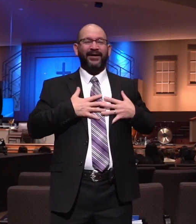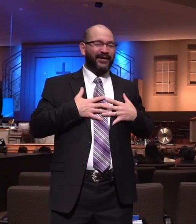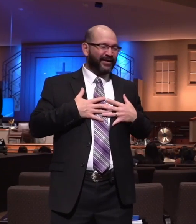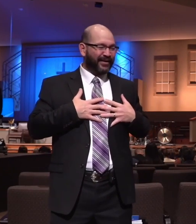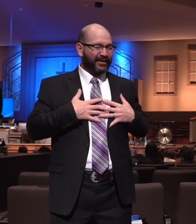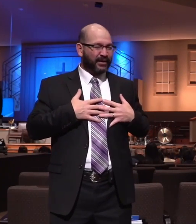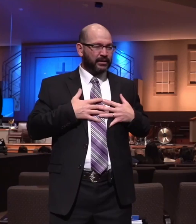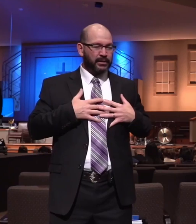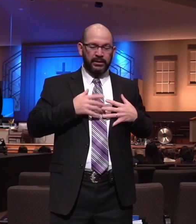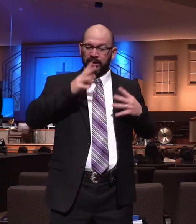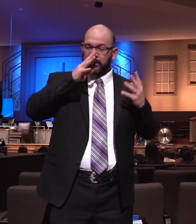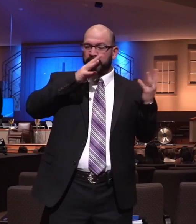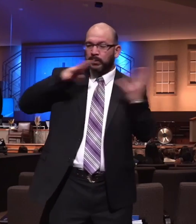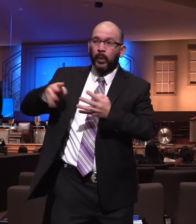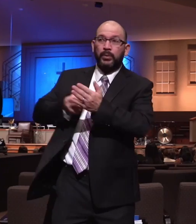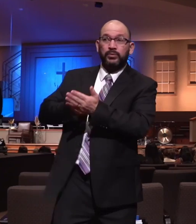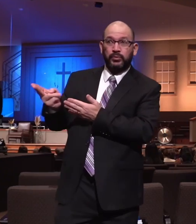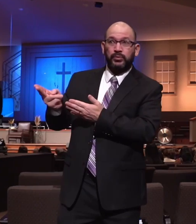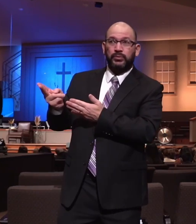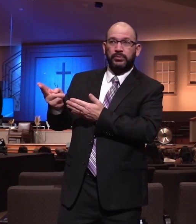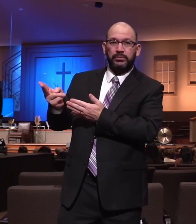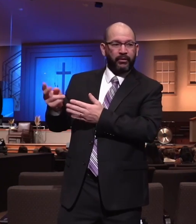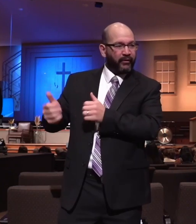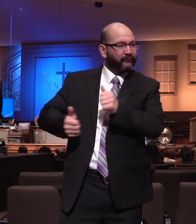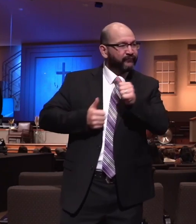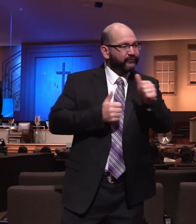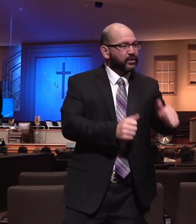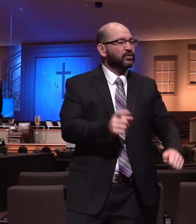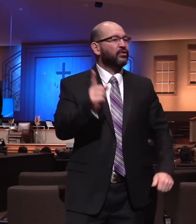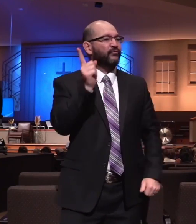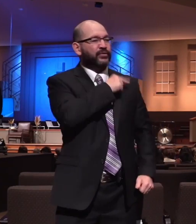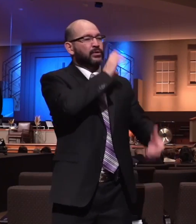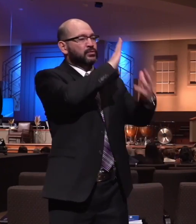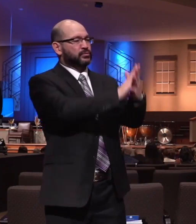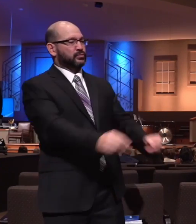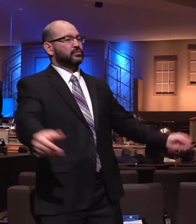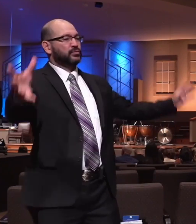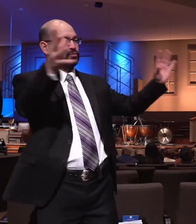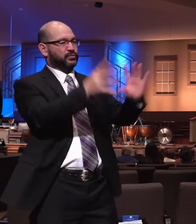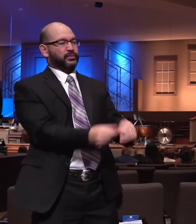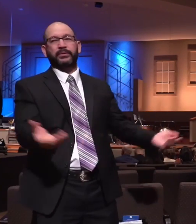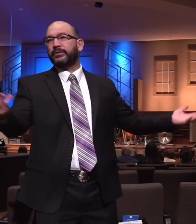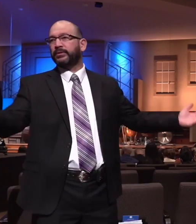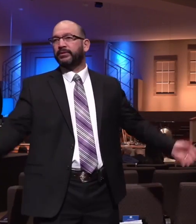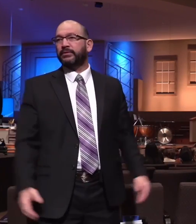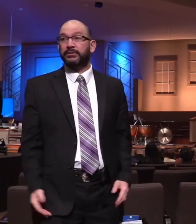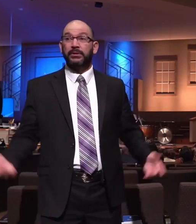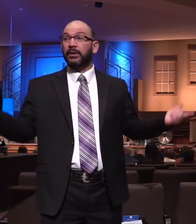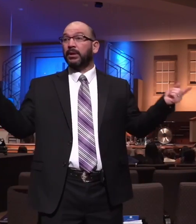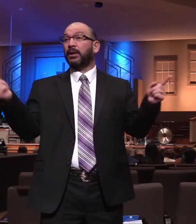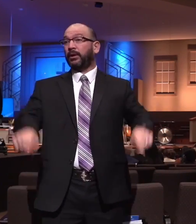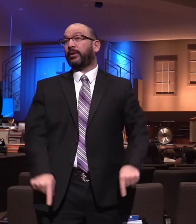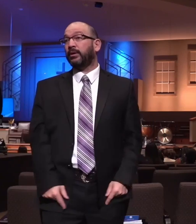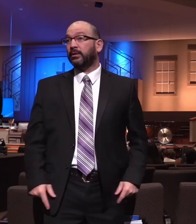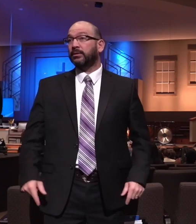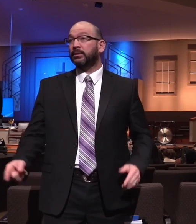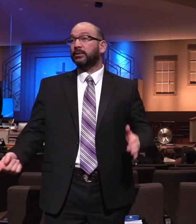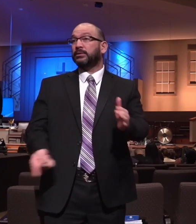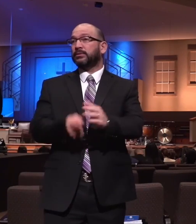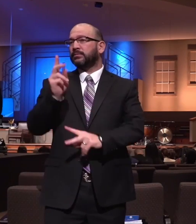away their ears from the truth and shall be turned unto fables. That happens. Sometimes people say, you know, just give us,